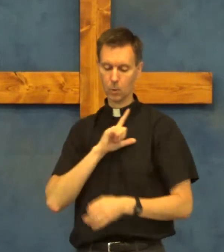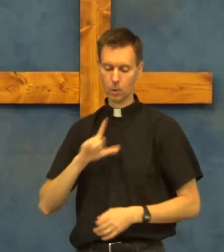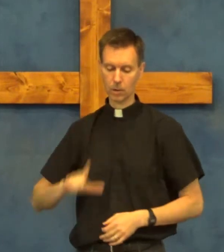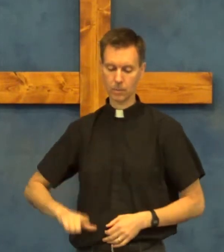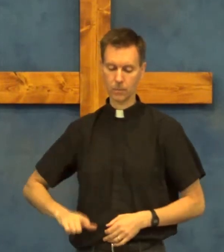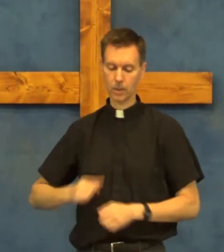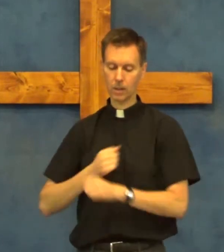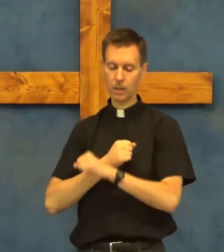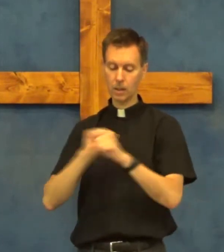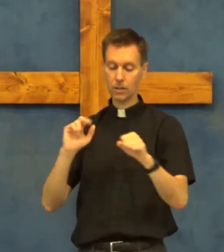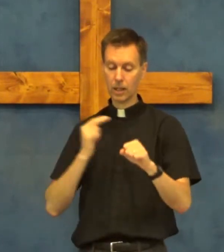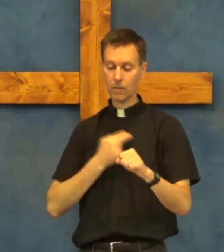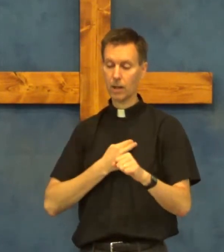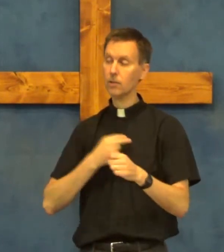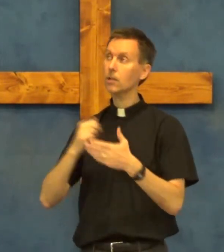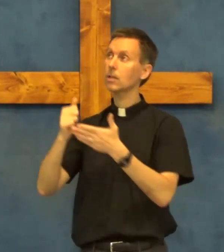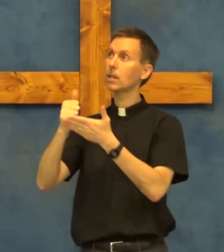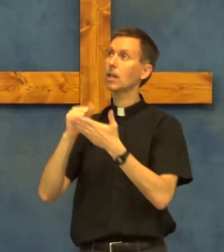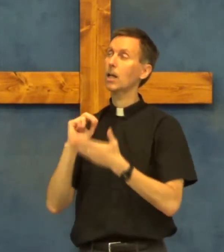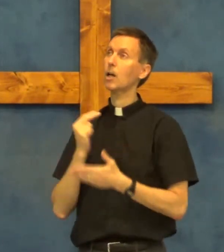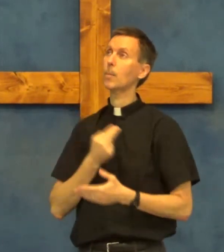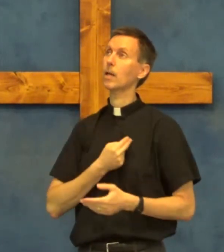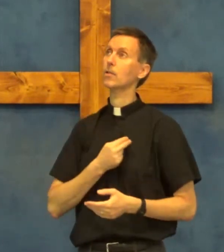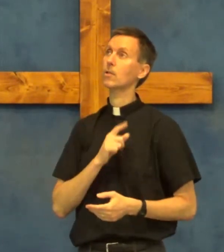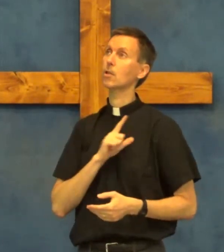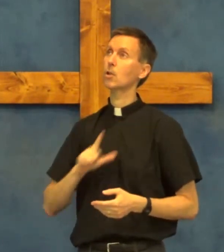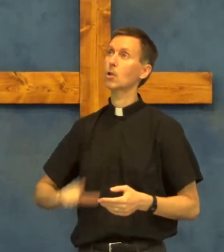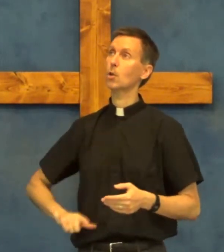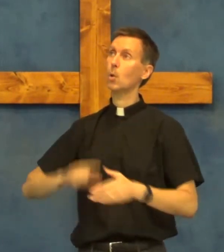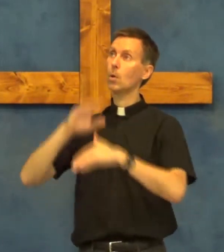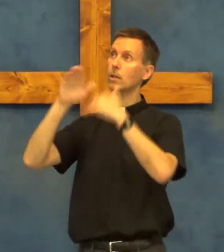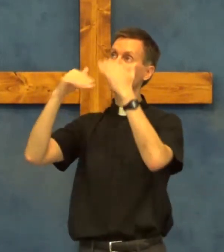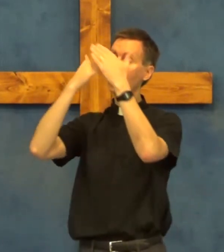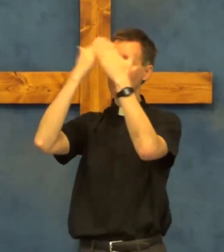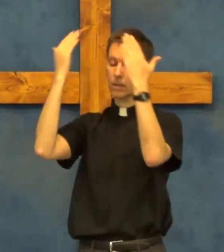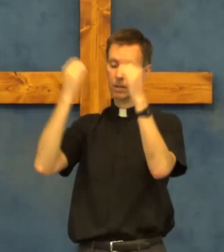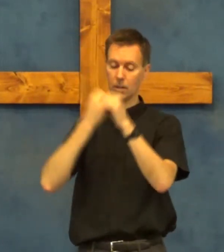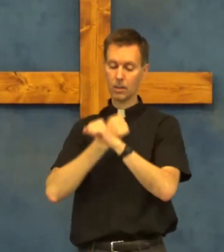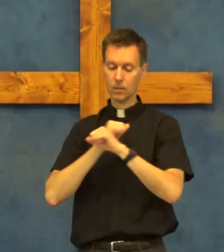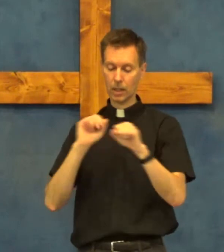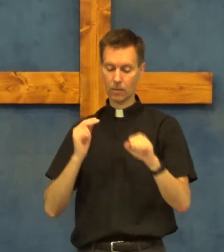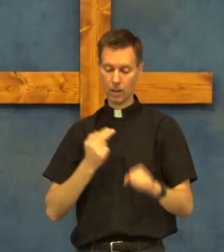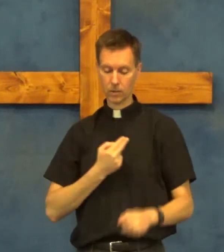Lord save us help us Lord in heaven save us